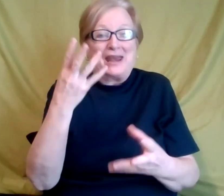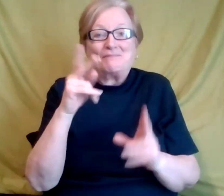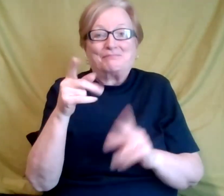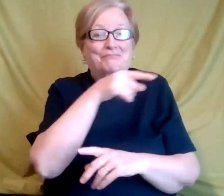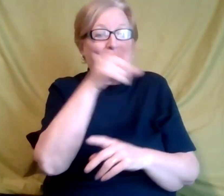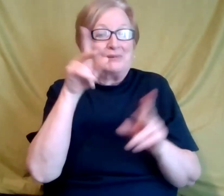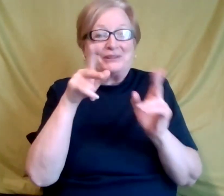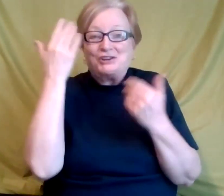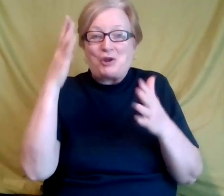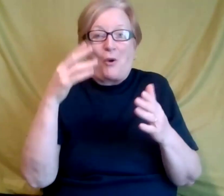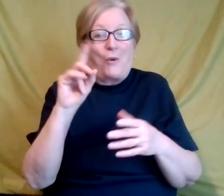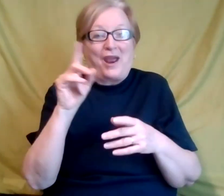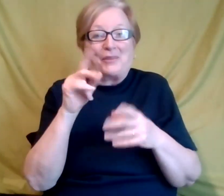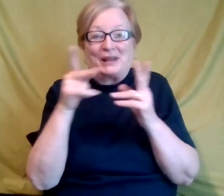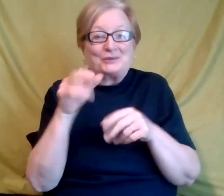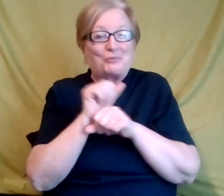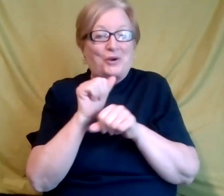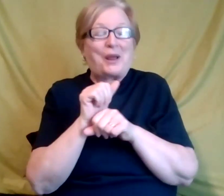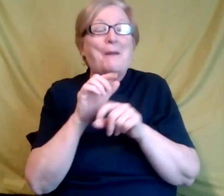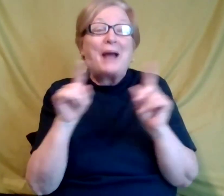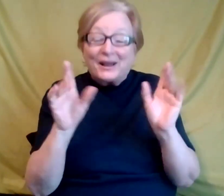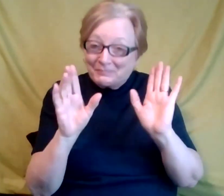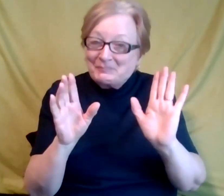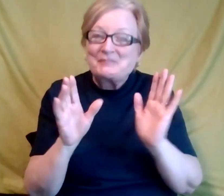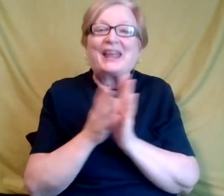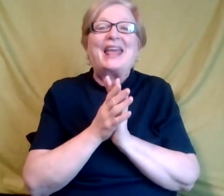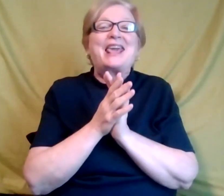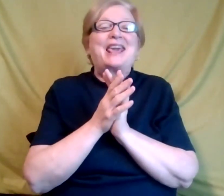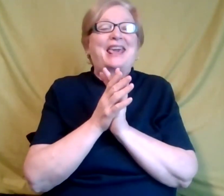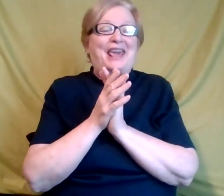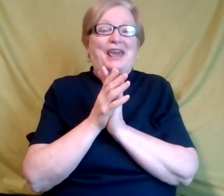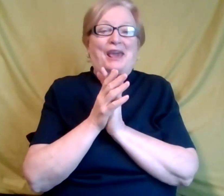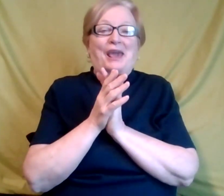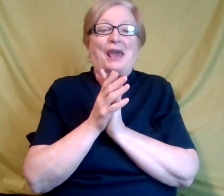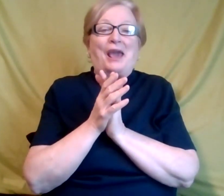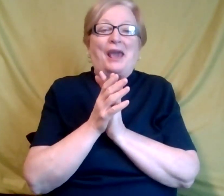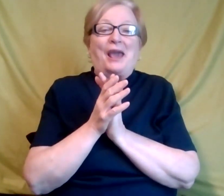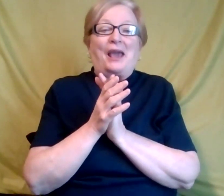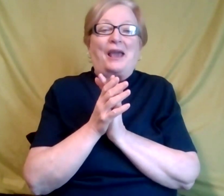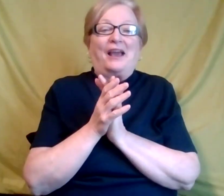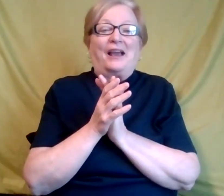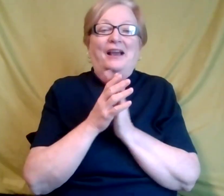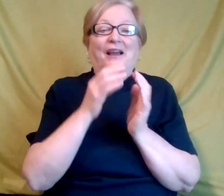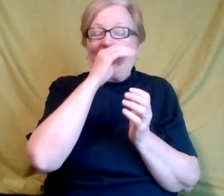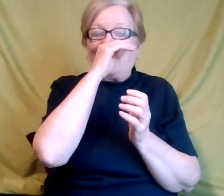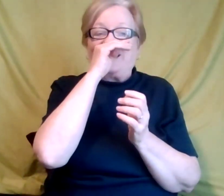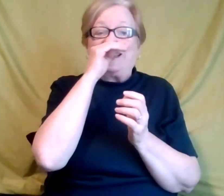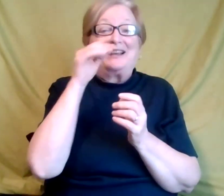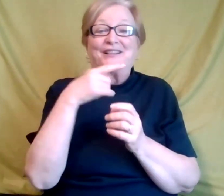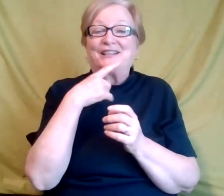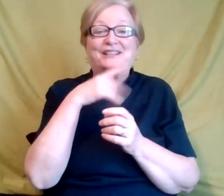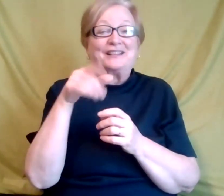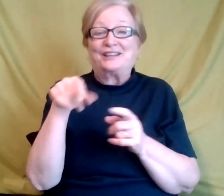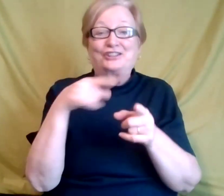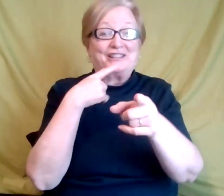did not know either. Um, but yeah, it was, um, I, I think when you're in a, yeah, she just said she never